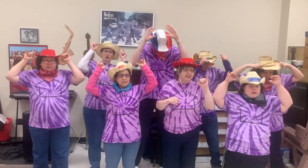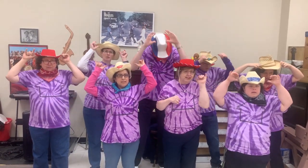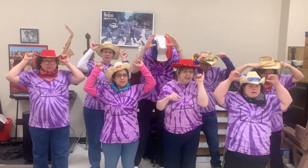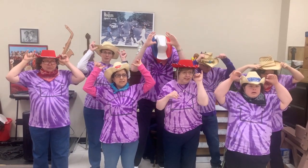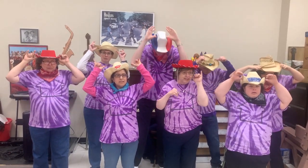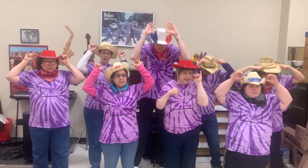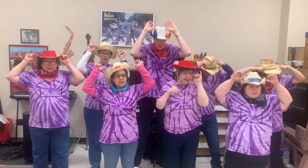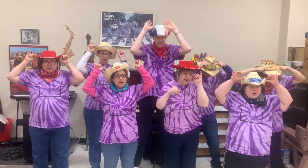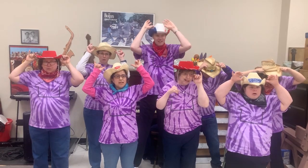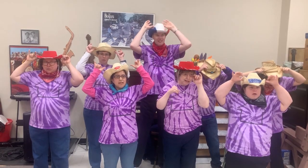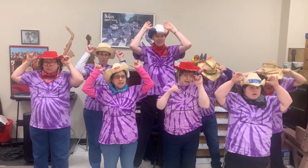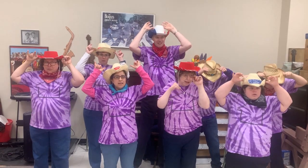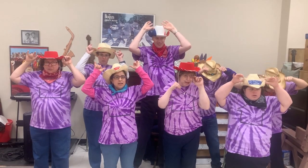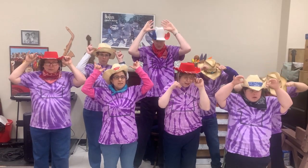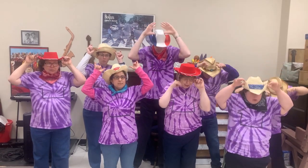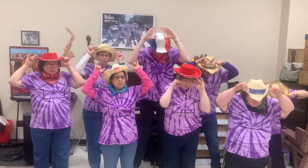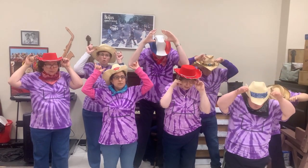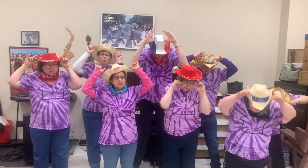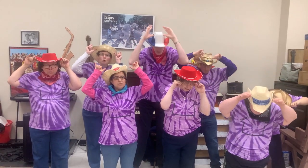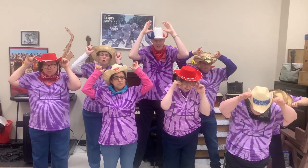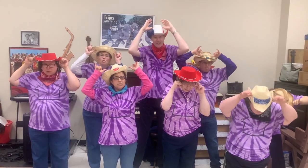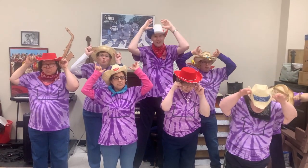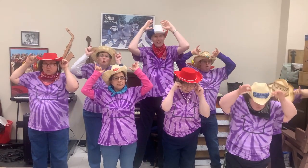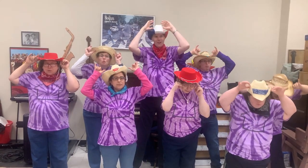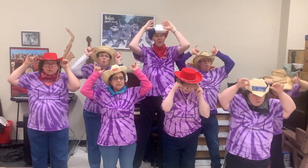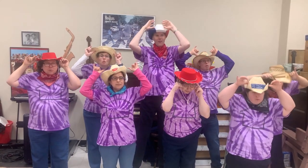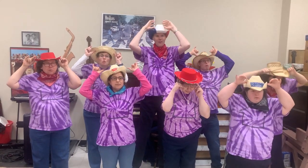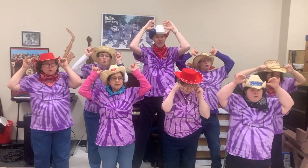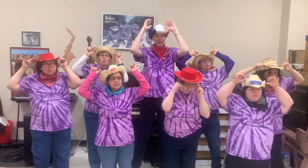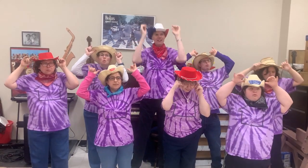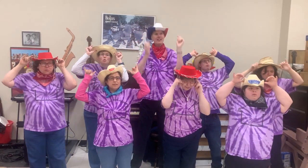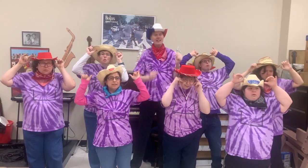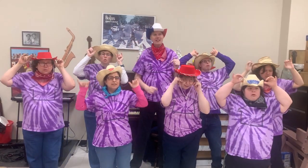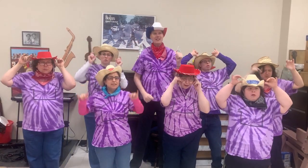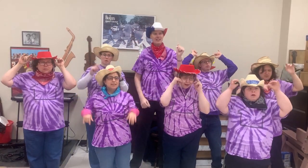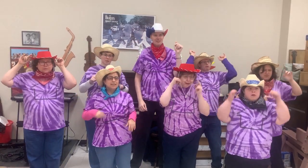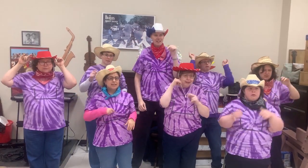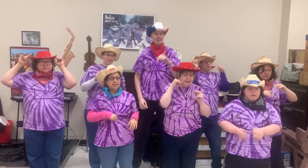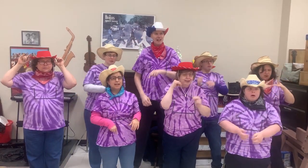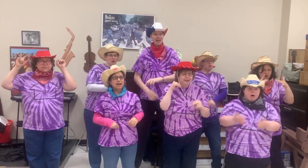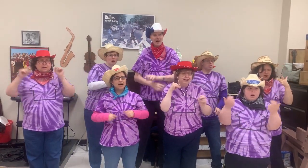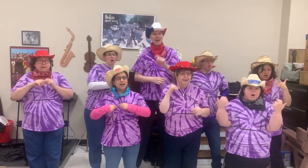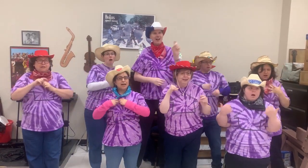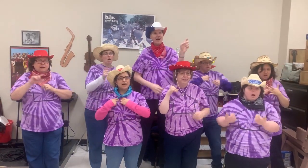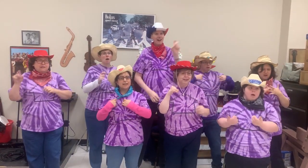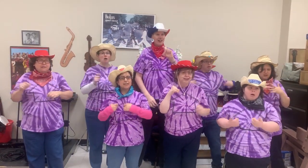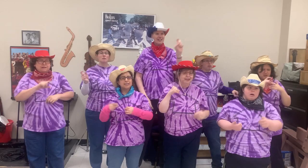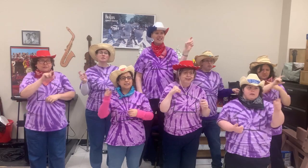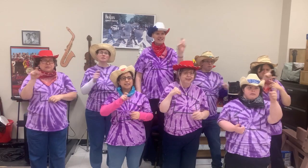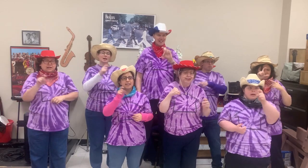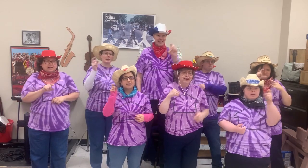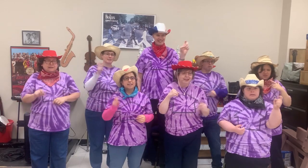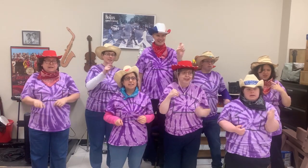is wide and low, deep in the heart of Texas, is